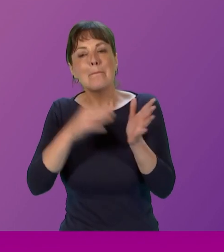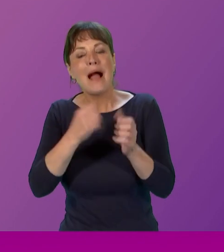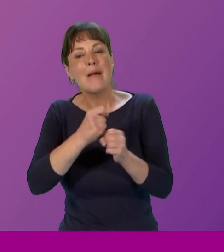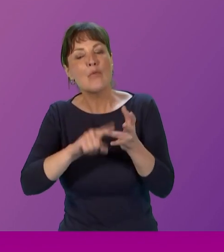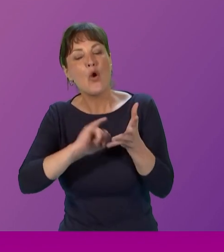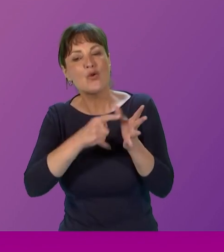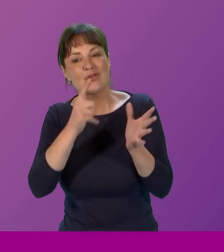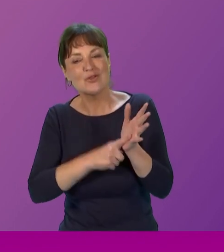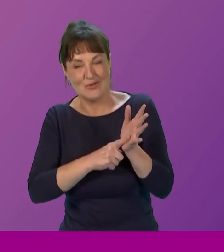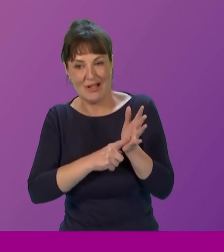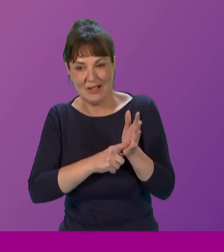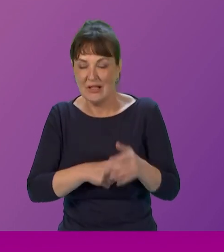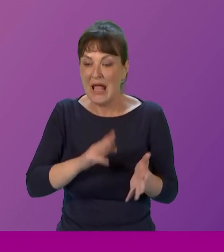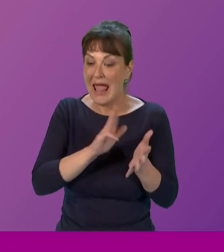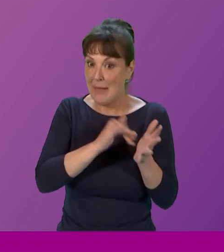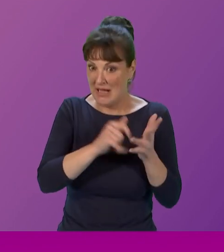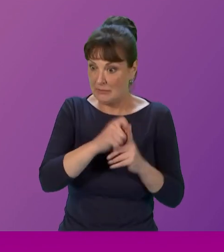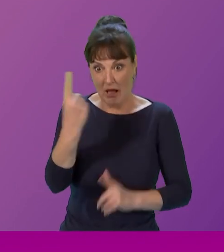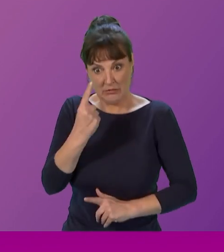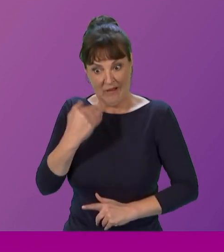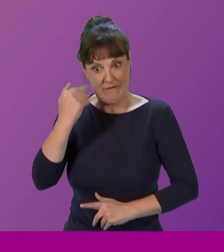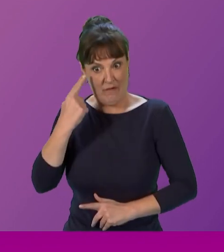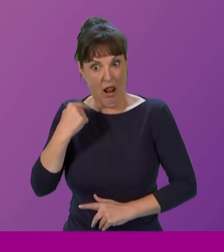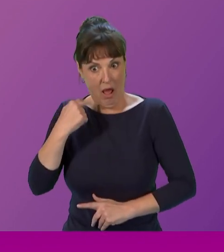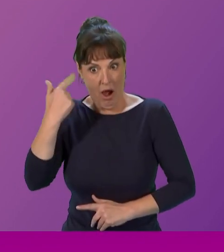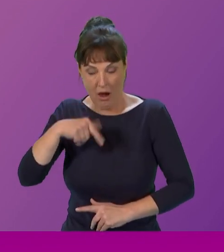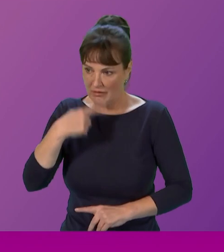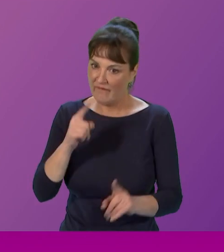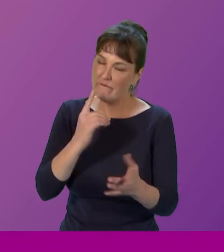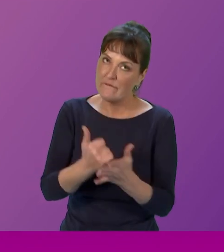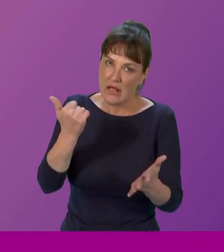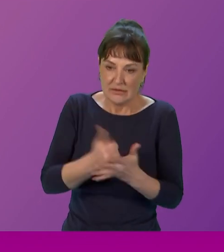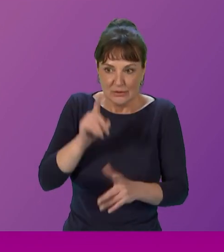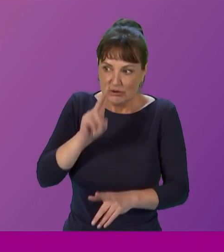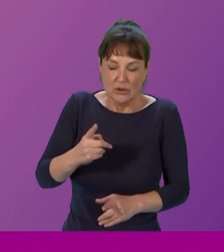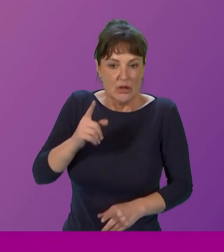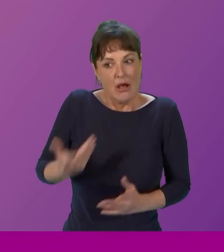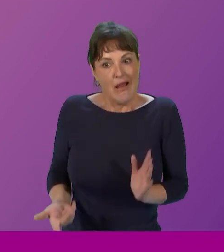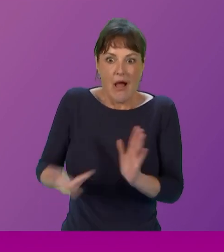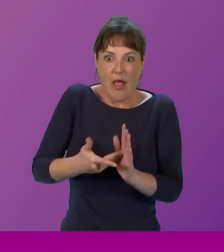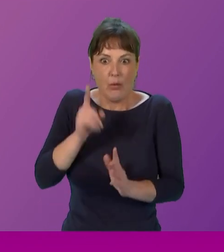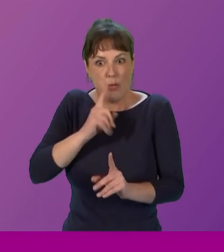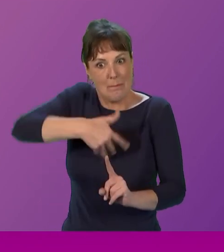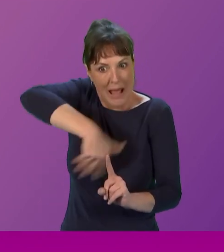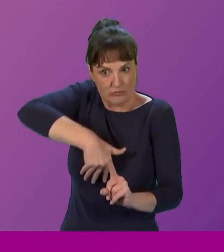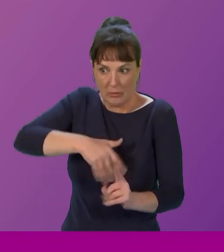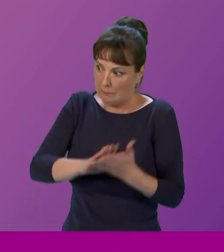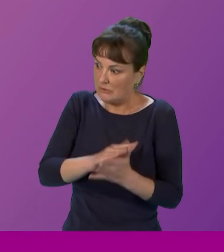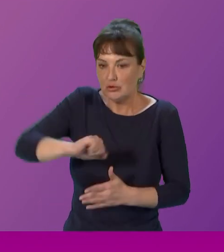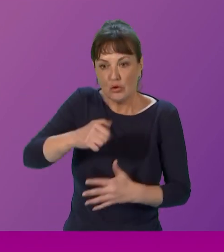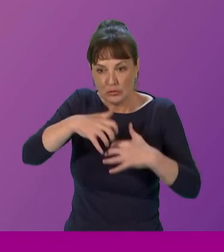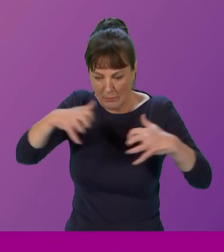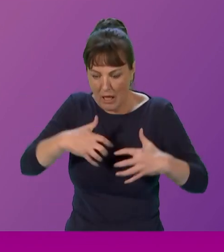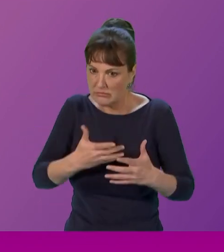another women of color, which is fantastic to see. and the, the Scottish parliament is taking through, um, a domestic abuse